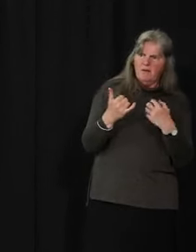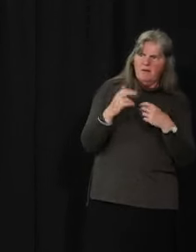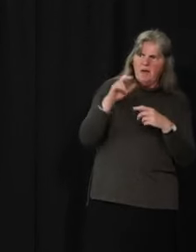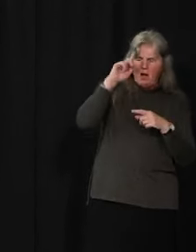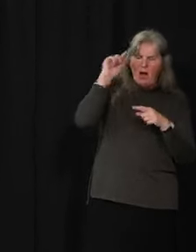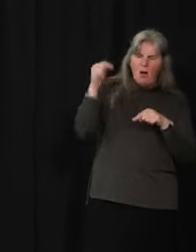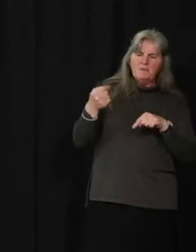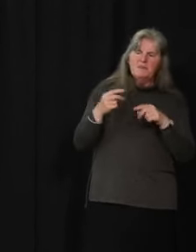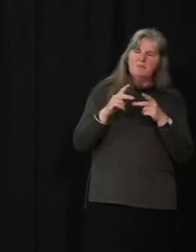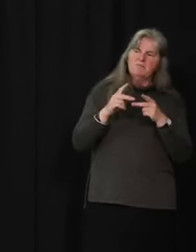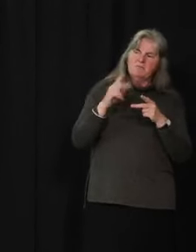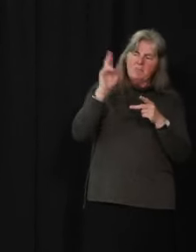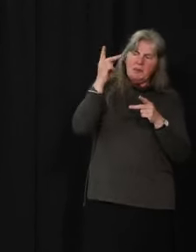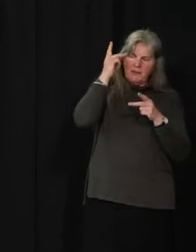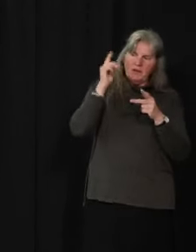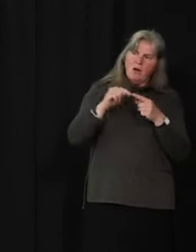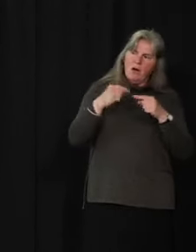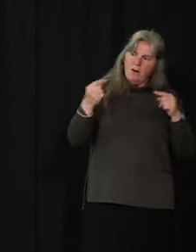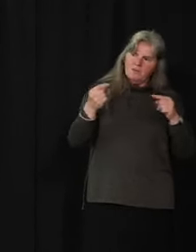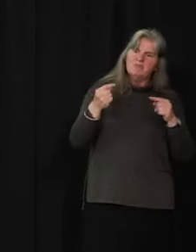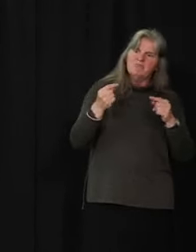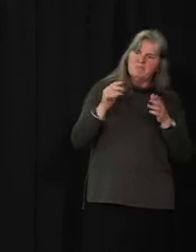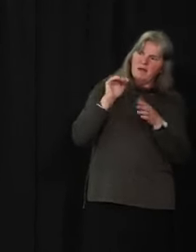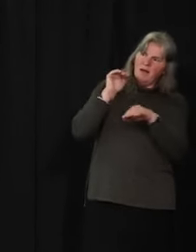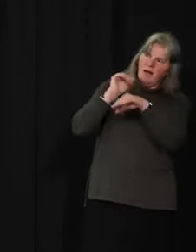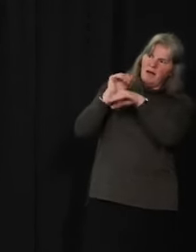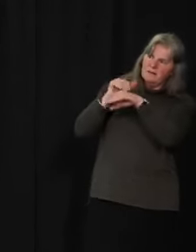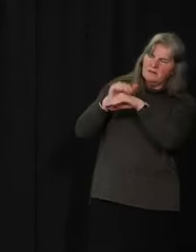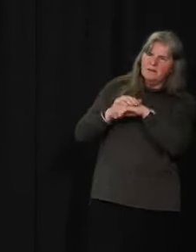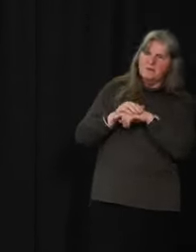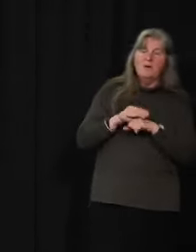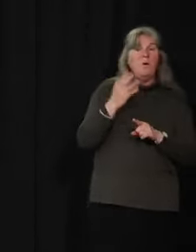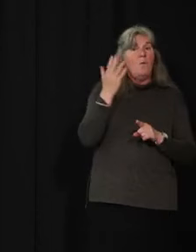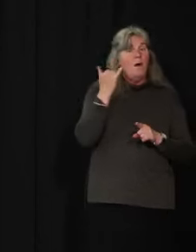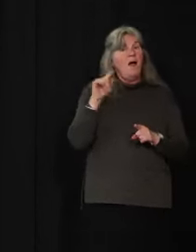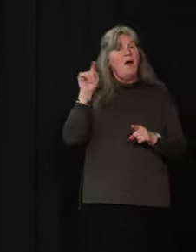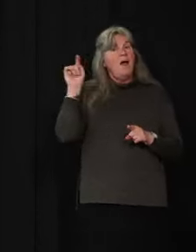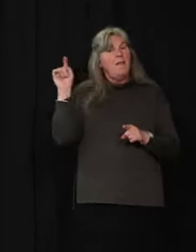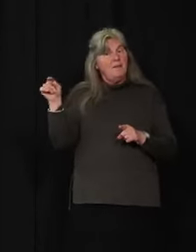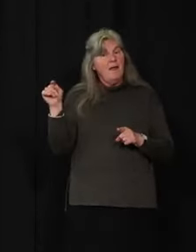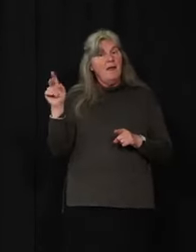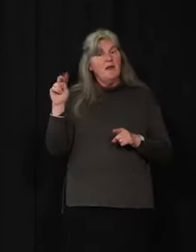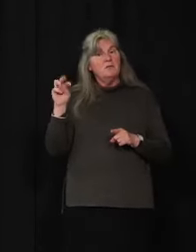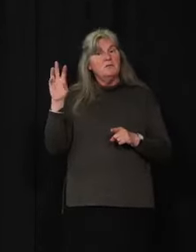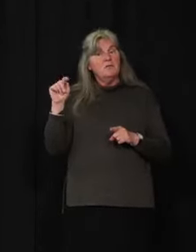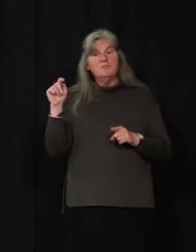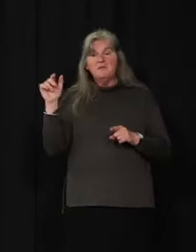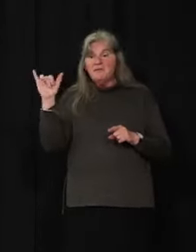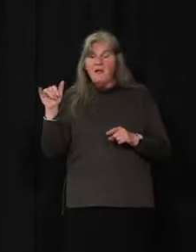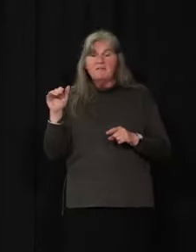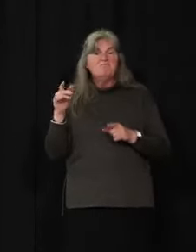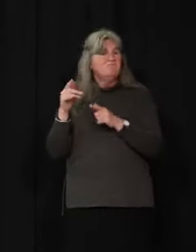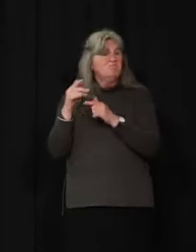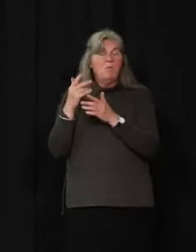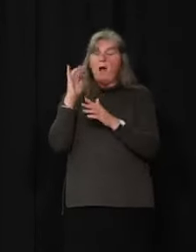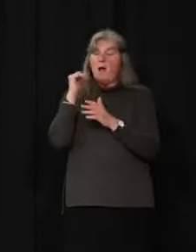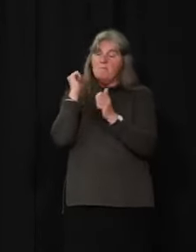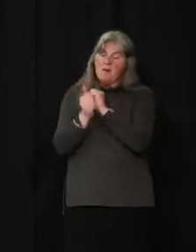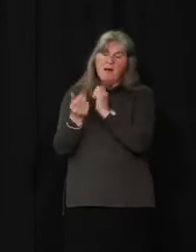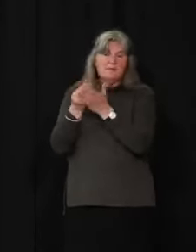so, again, in Northwest Territories, the reason why they are in the Legislative Assembly is to do what we've already accomplished, and that is to pass the budget.